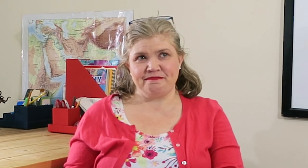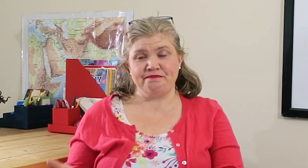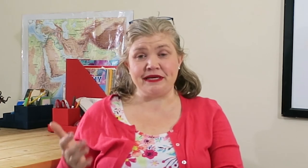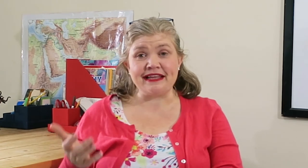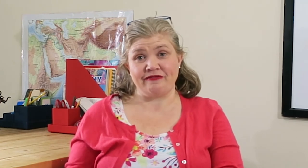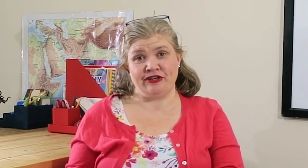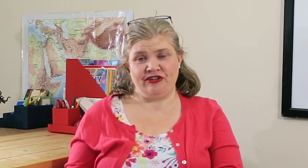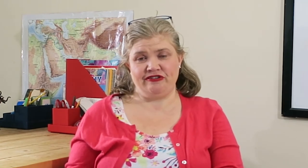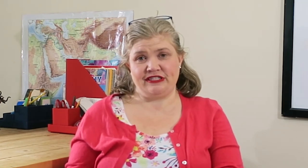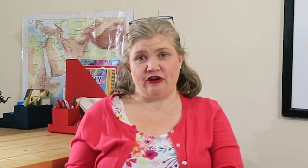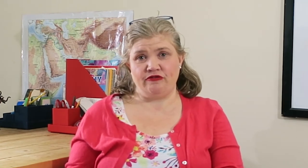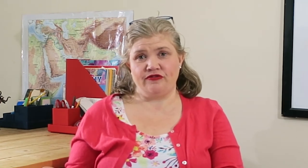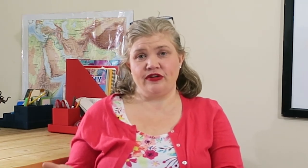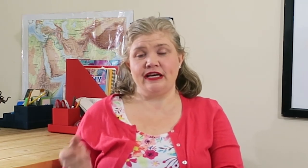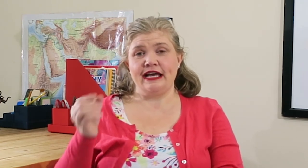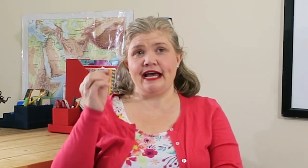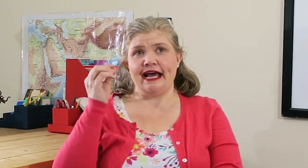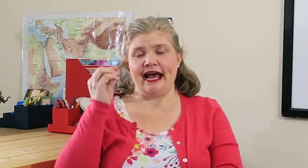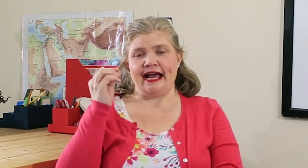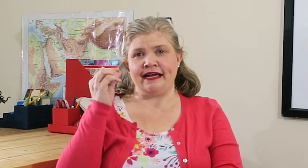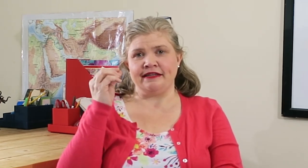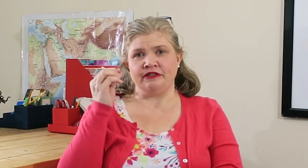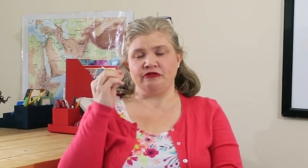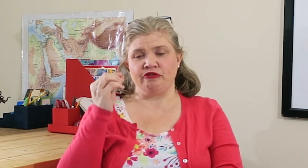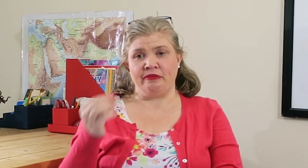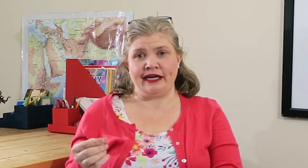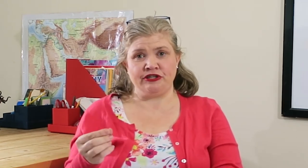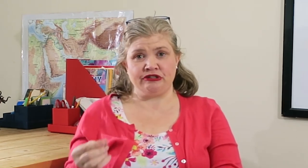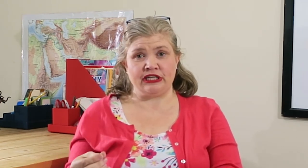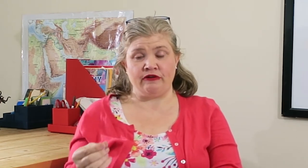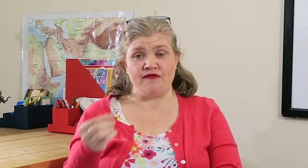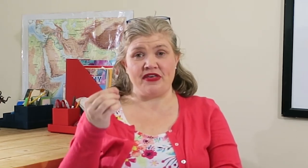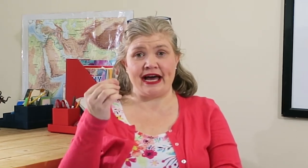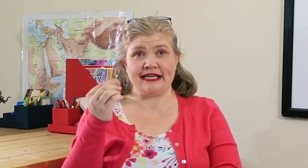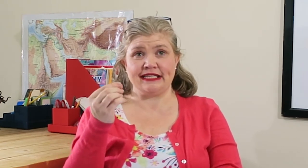Be that friend to yourself and remind yourself that